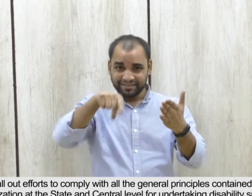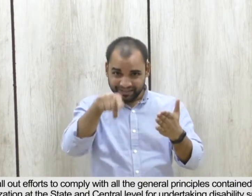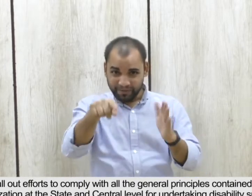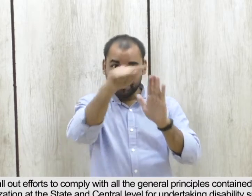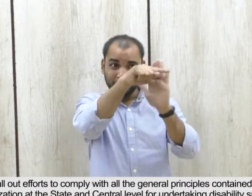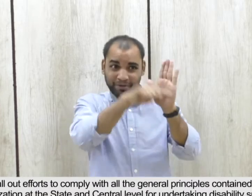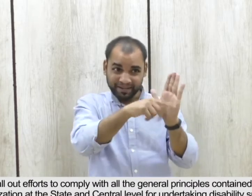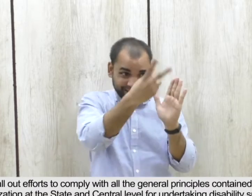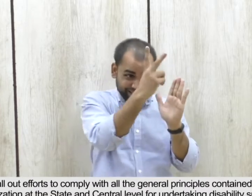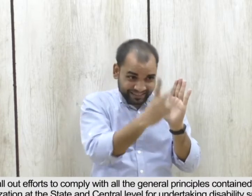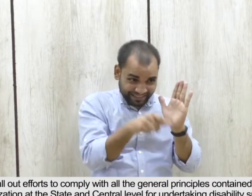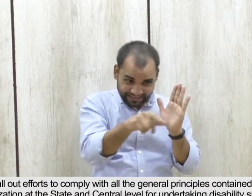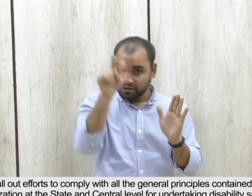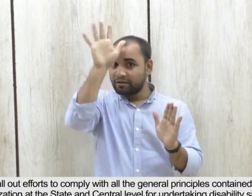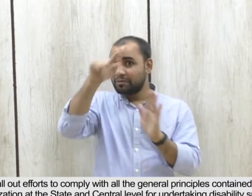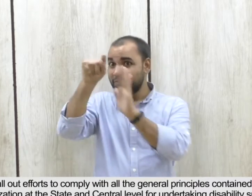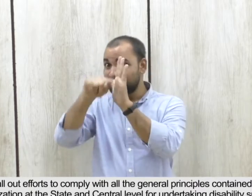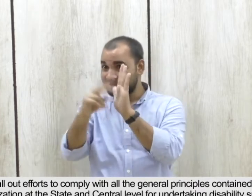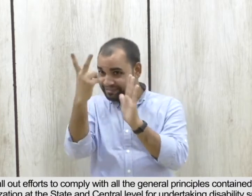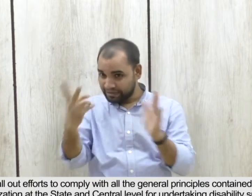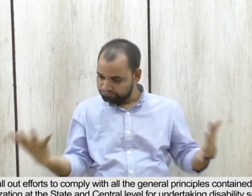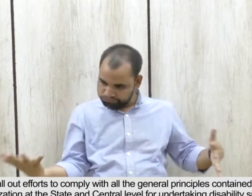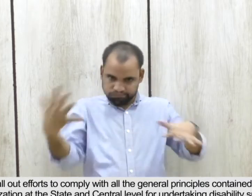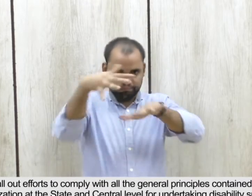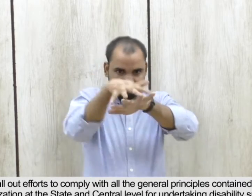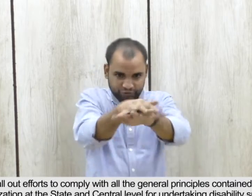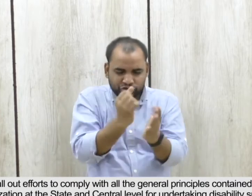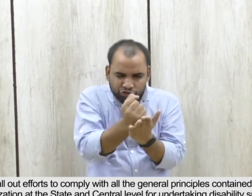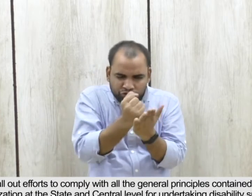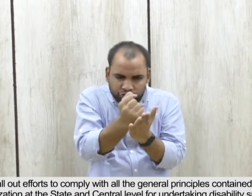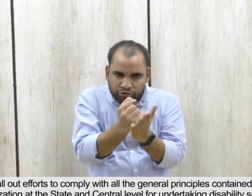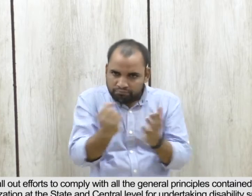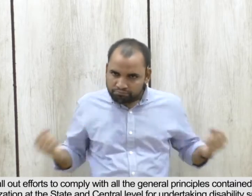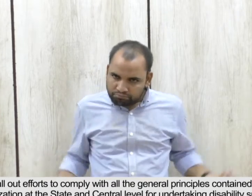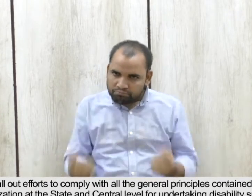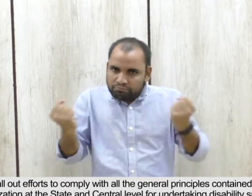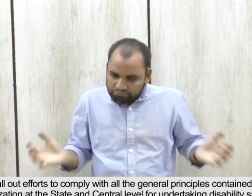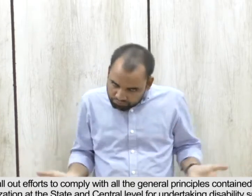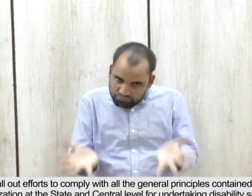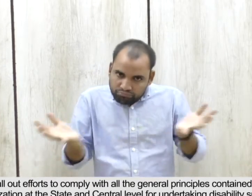in making all-out efforts to comply with all the general principles contained in the UNCRPD,